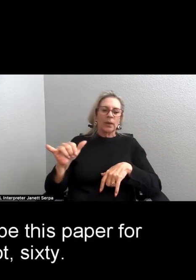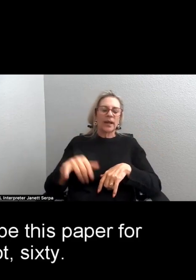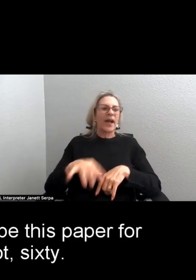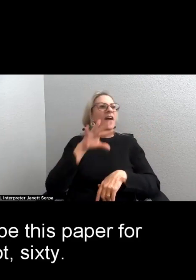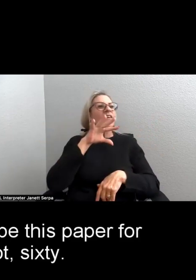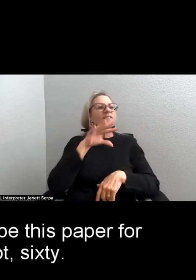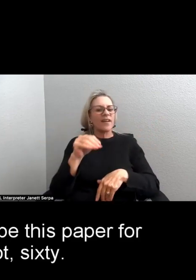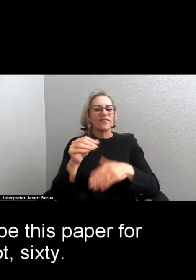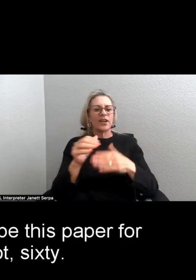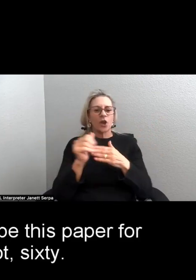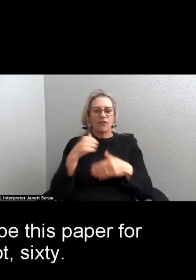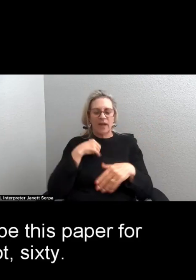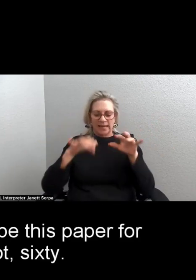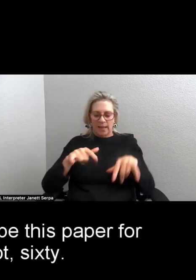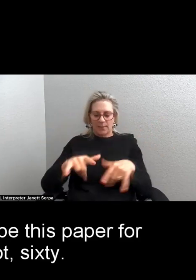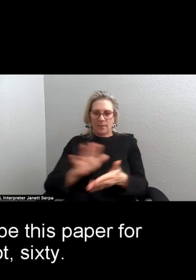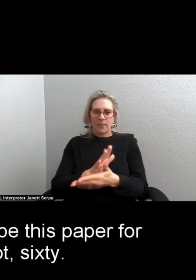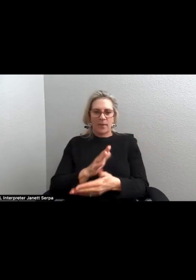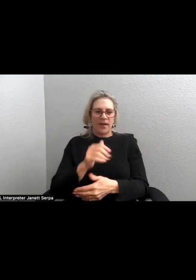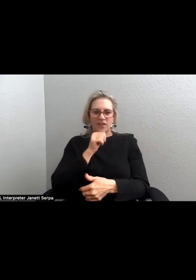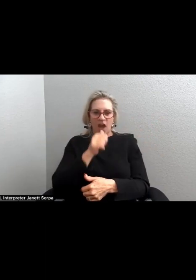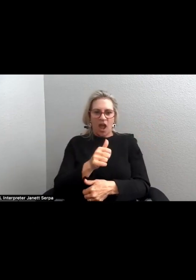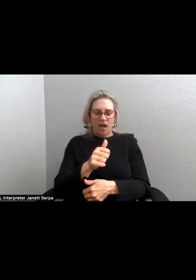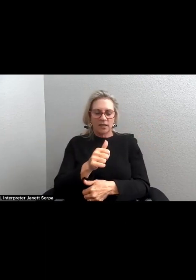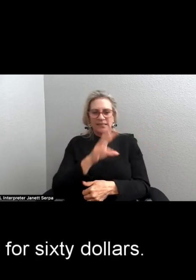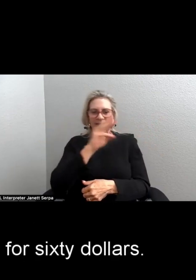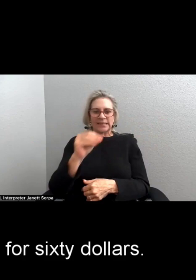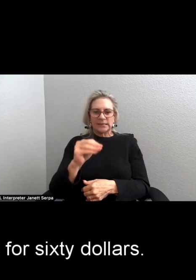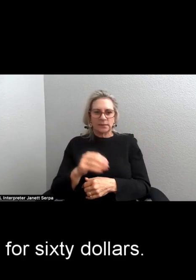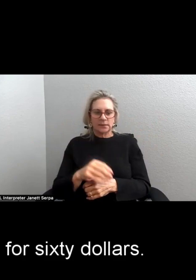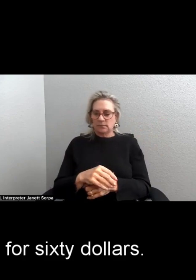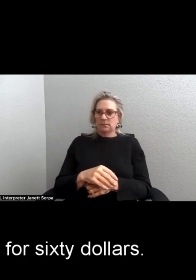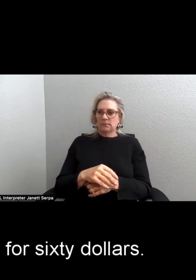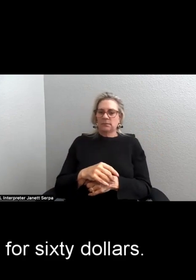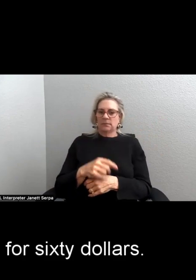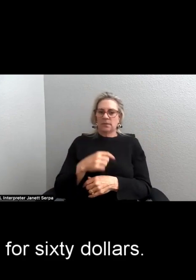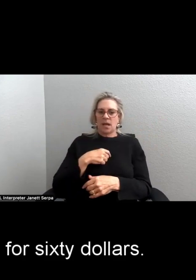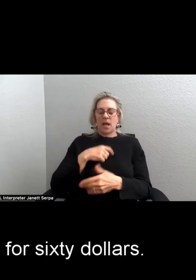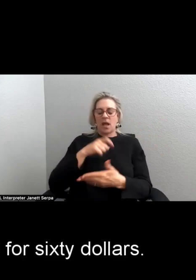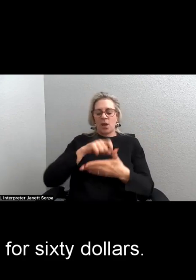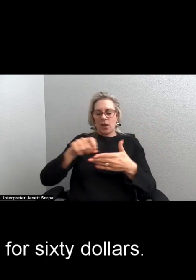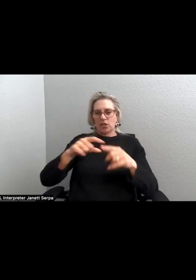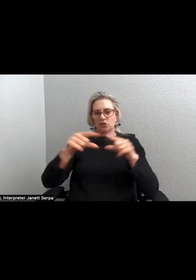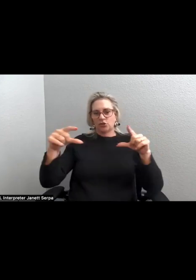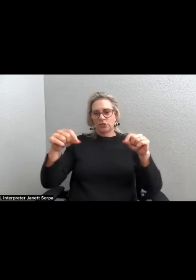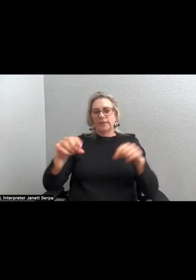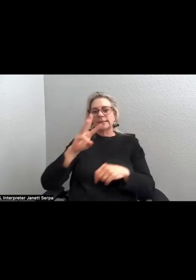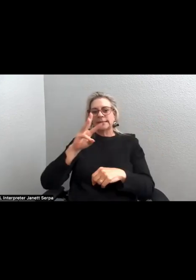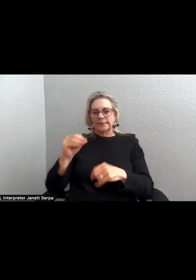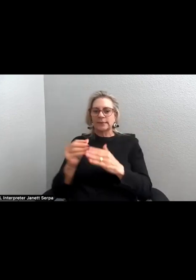if I type this paper for you, if not, sixty. I write her a check for sixty dollars.